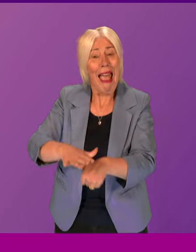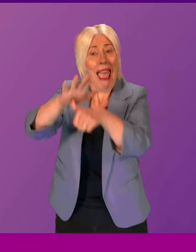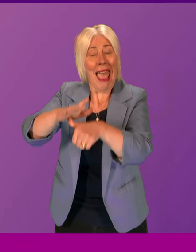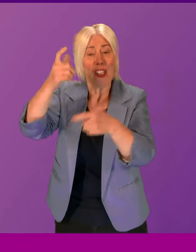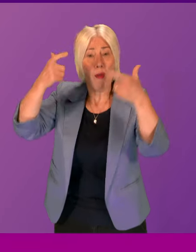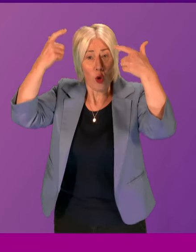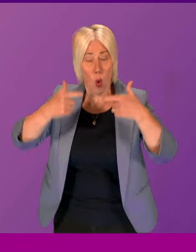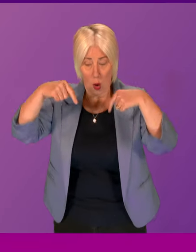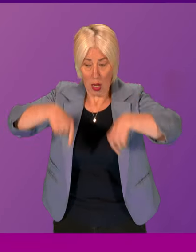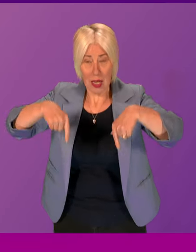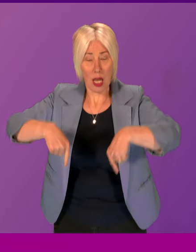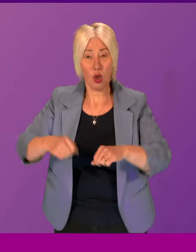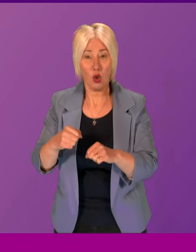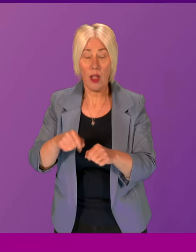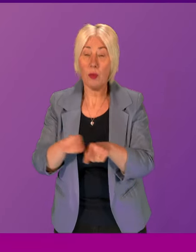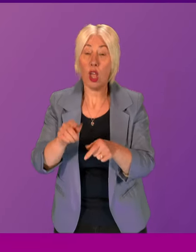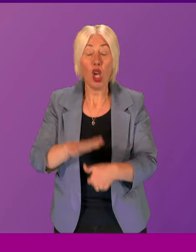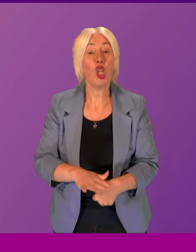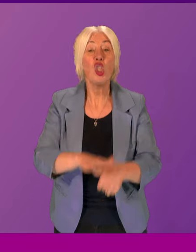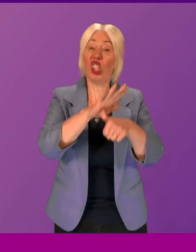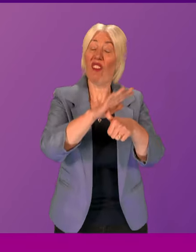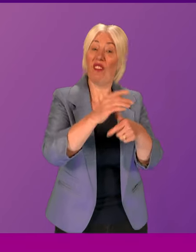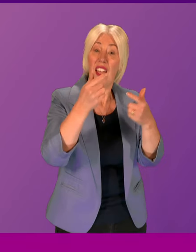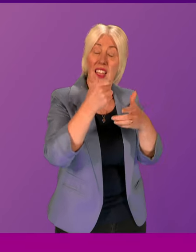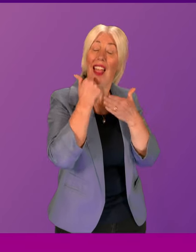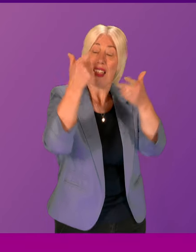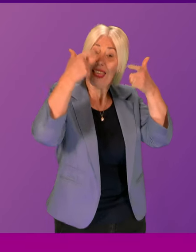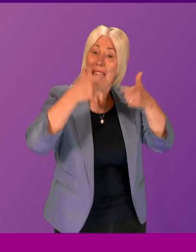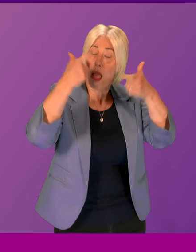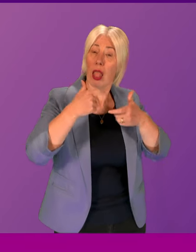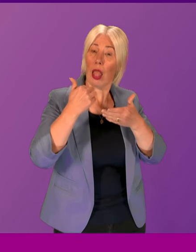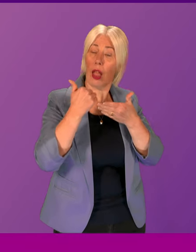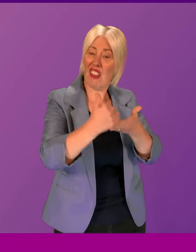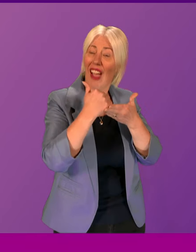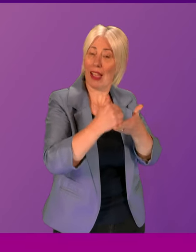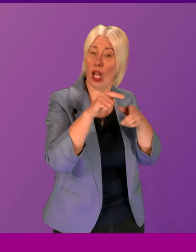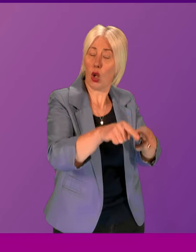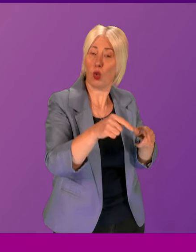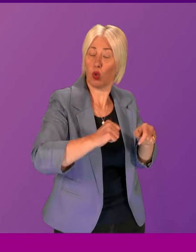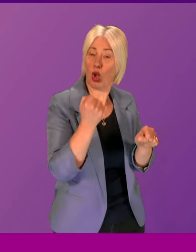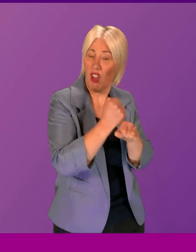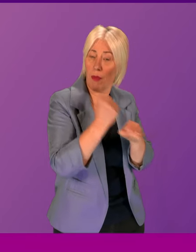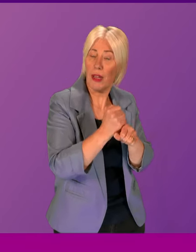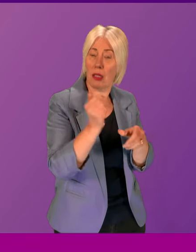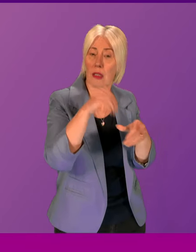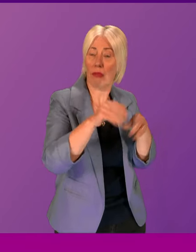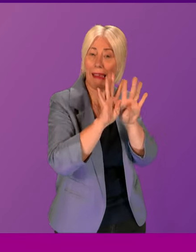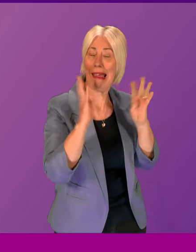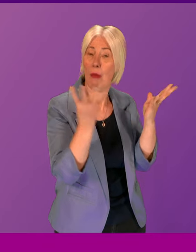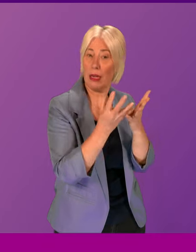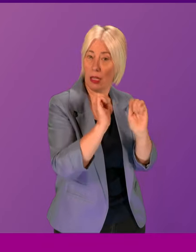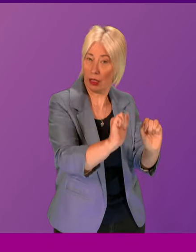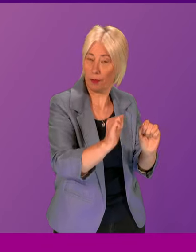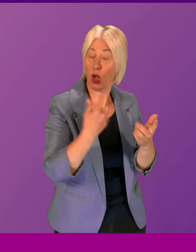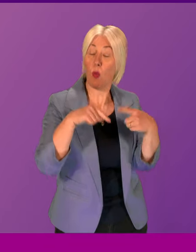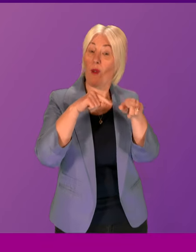but she is also the chief legal advisor to the Scottish Government and the Cabinet. So does the First Minister accept that if we